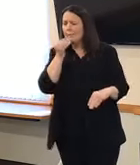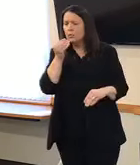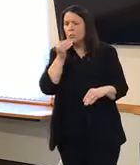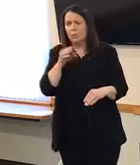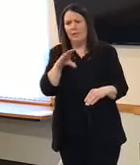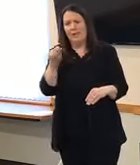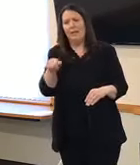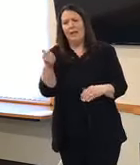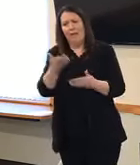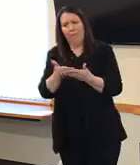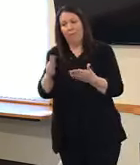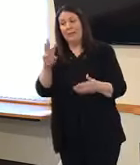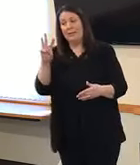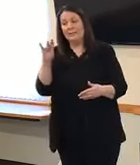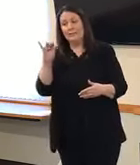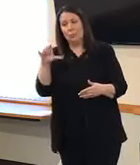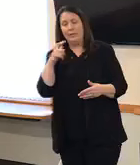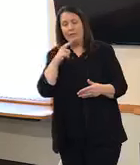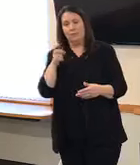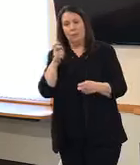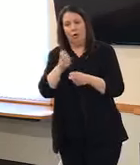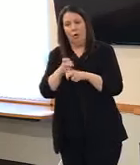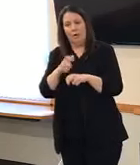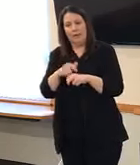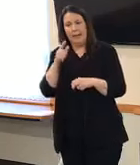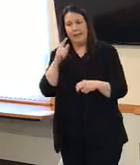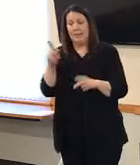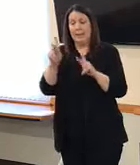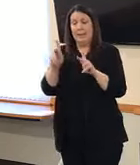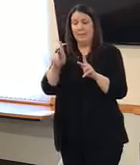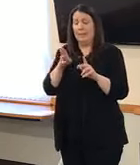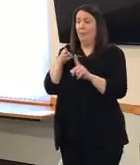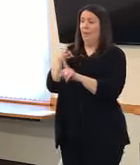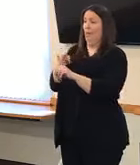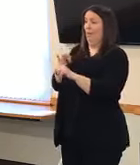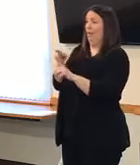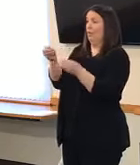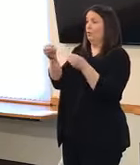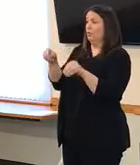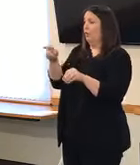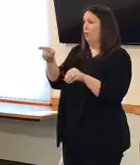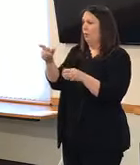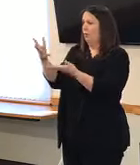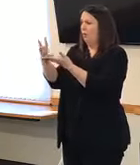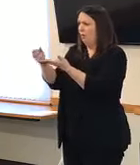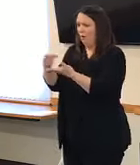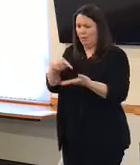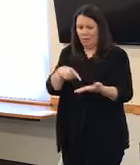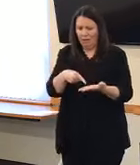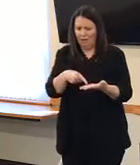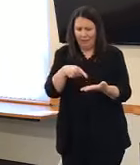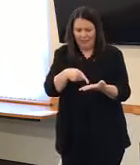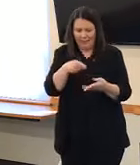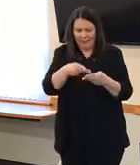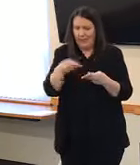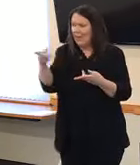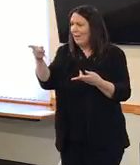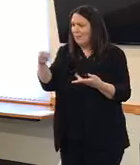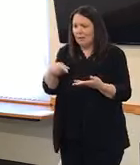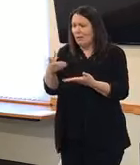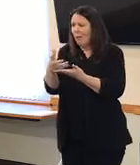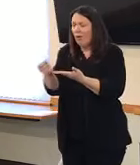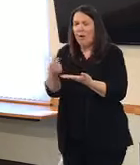is other things that, you know, WIC's having some trouble with, right? People with WIC are in your local team right now. Is there anything else going on with that?